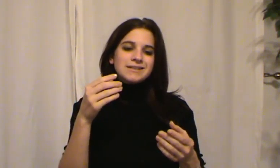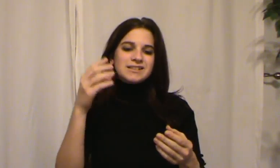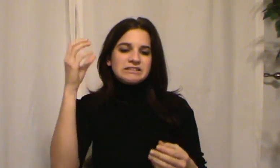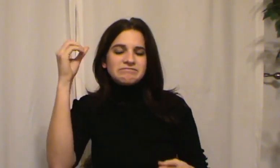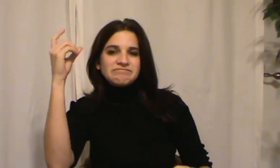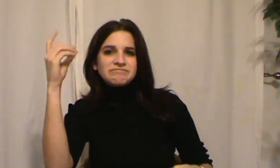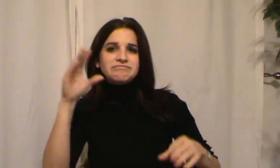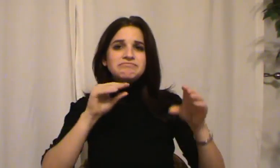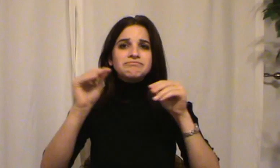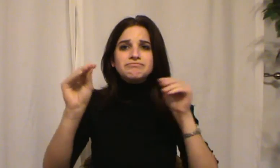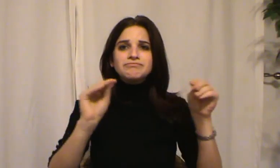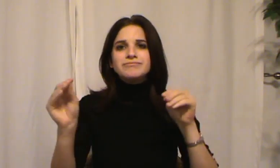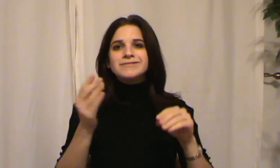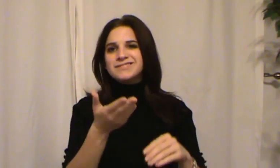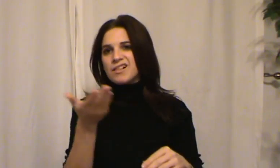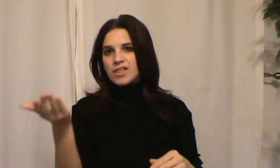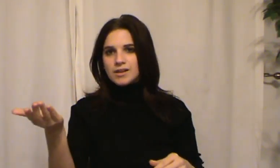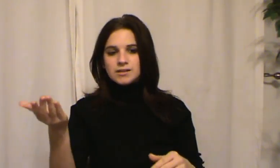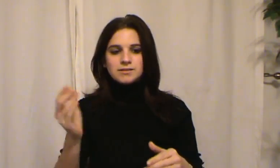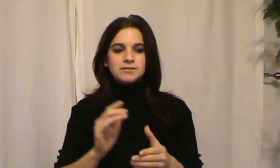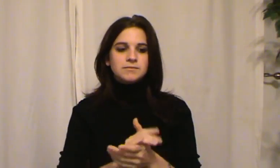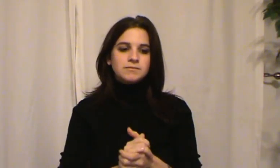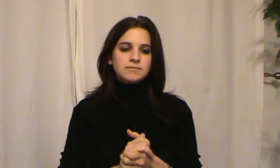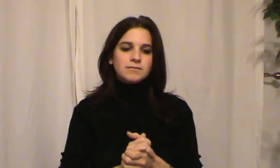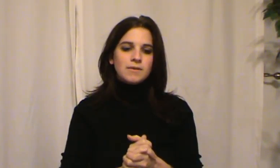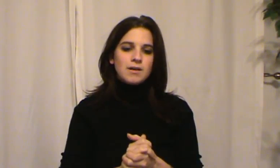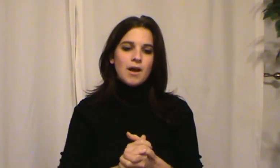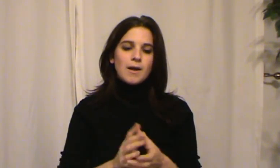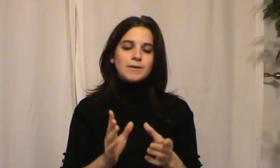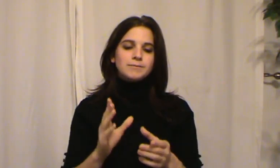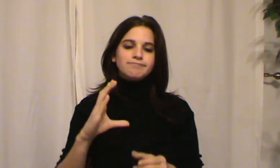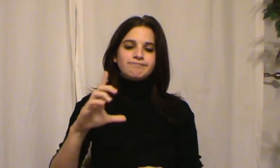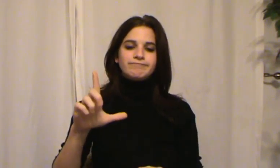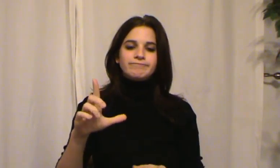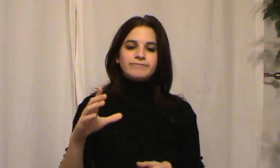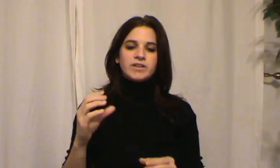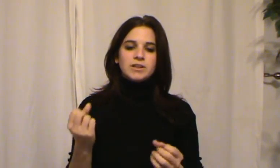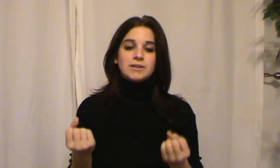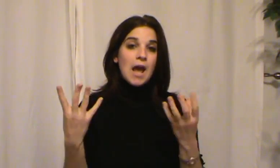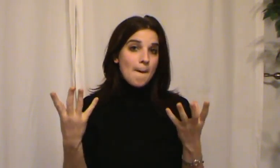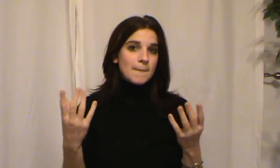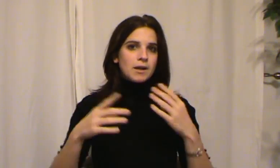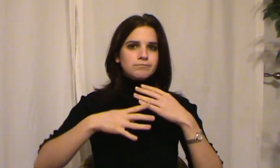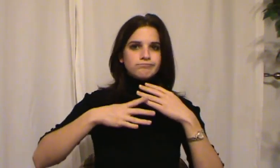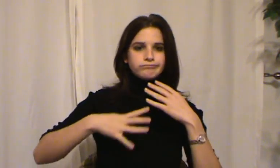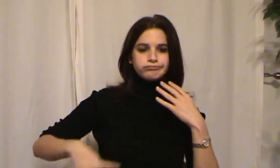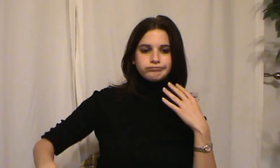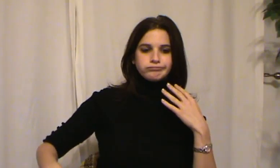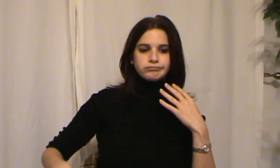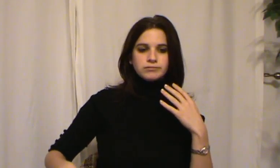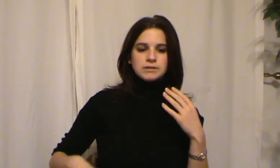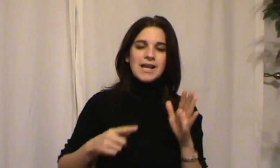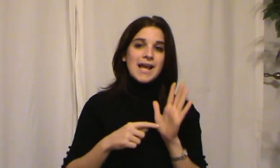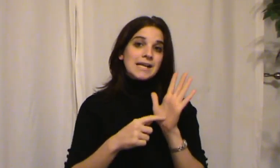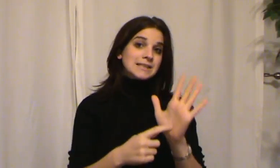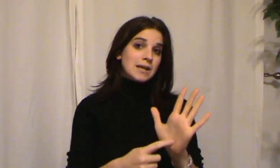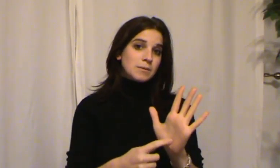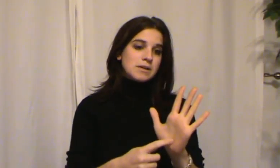box? The box. Not for Bruce Springsteen. HarvardBusiness.org says Springsteen's motivational role with his fans and his band on the road